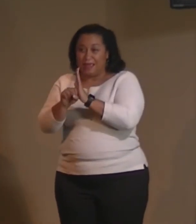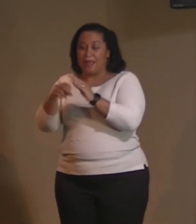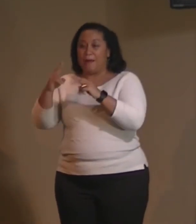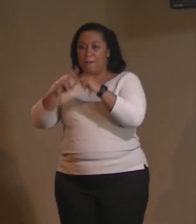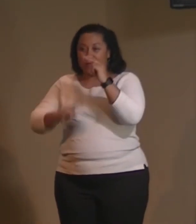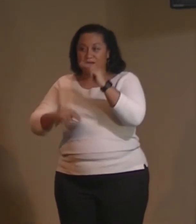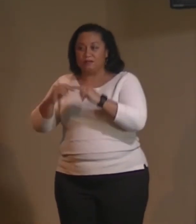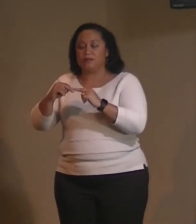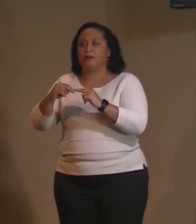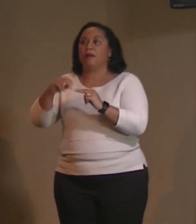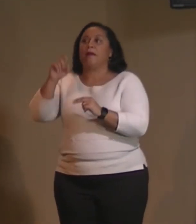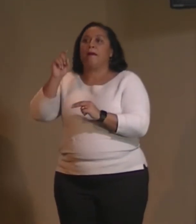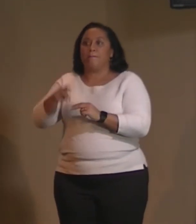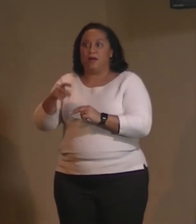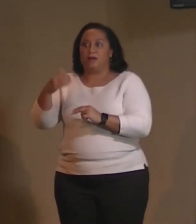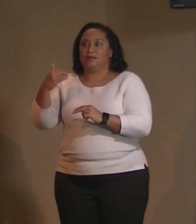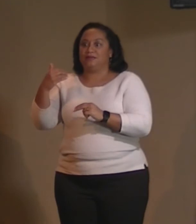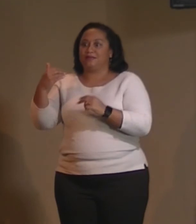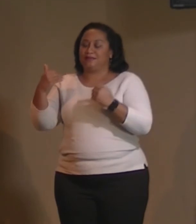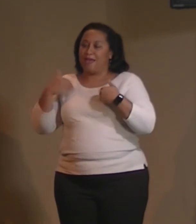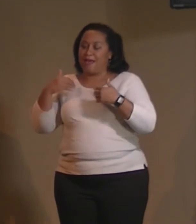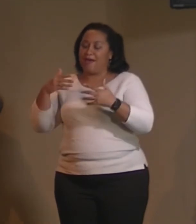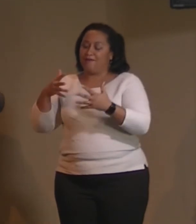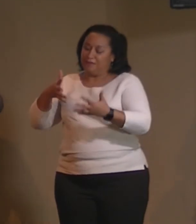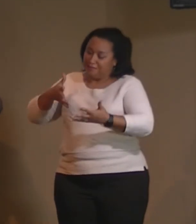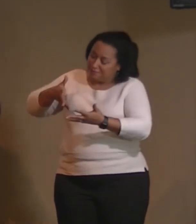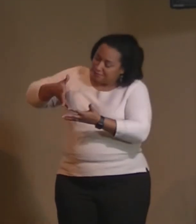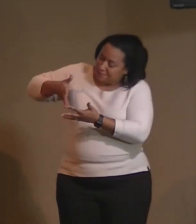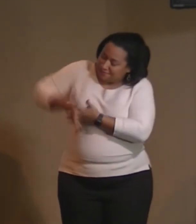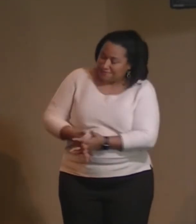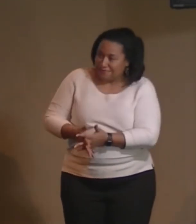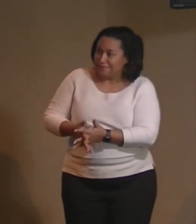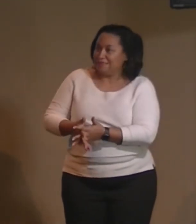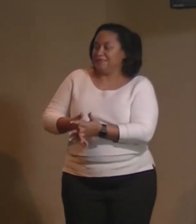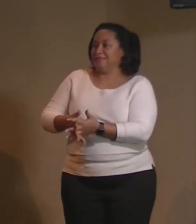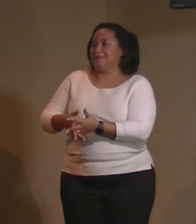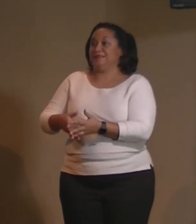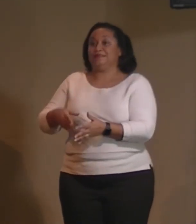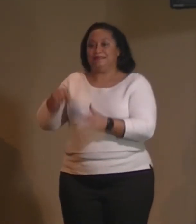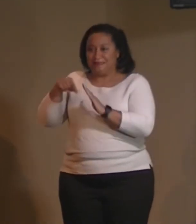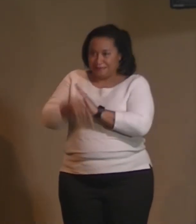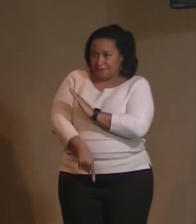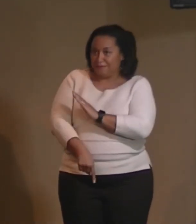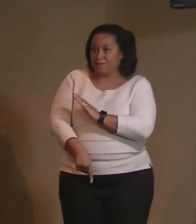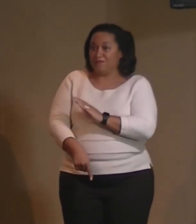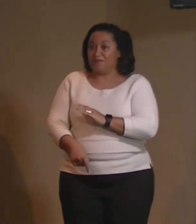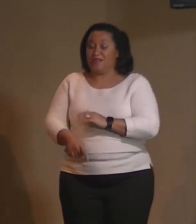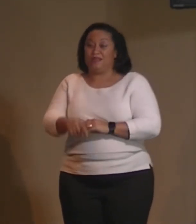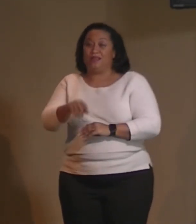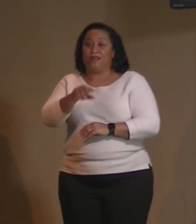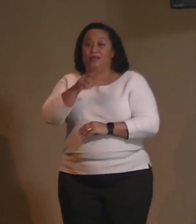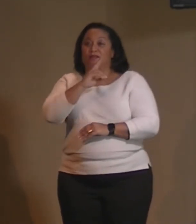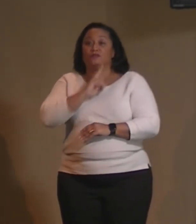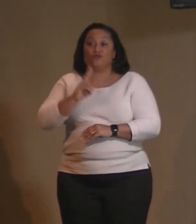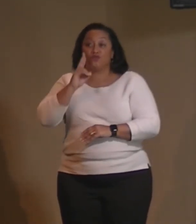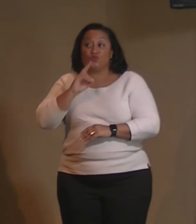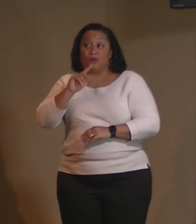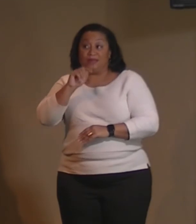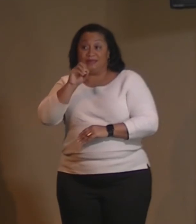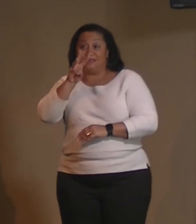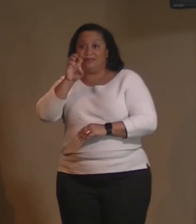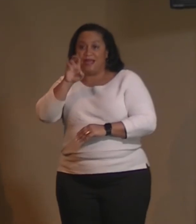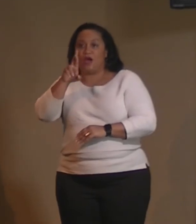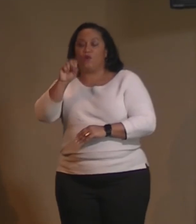roots in the ground. As high as the Twin Towers were, deeper in the ground. As high as a